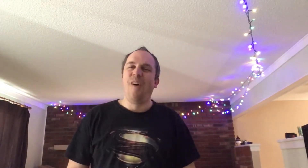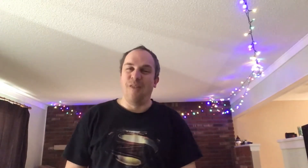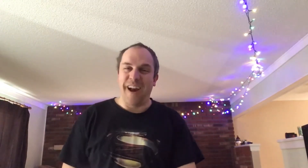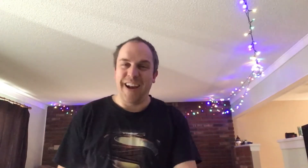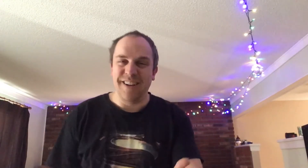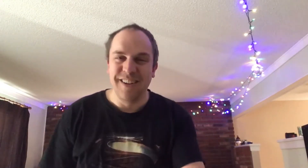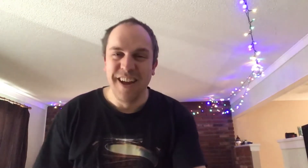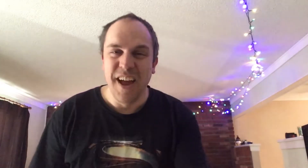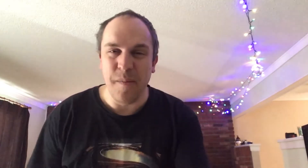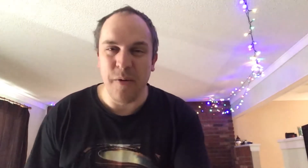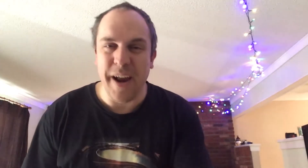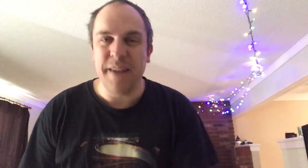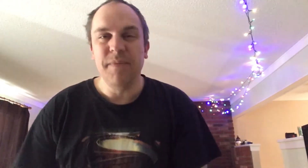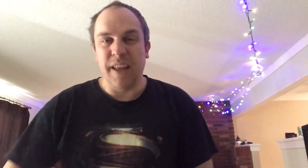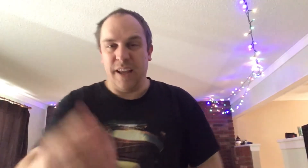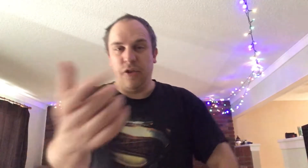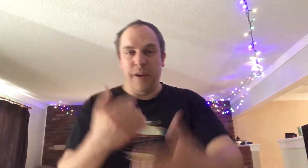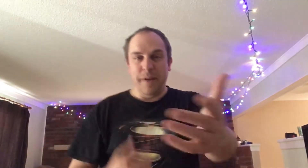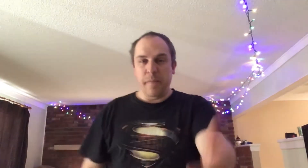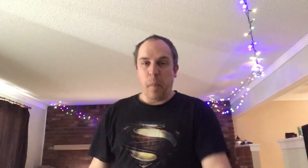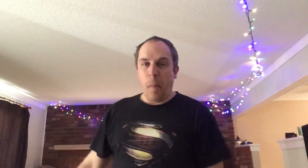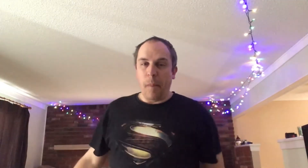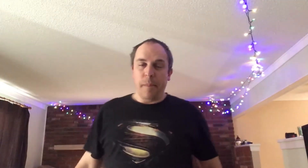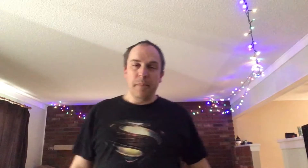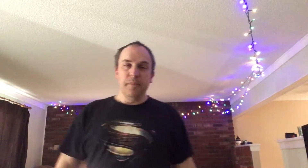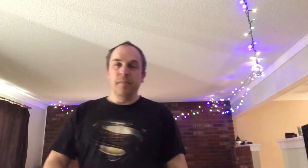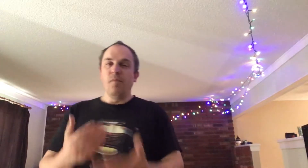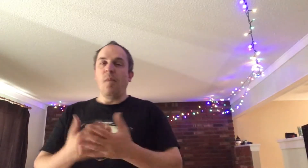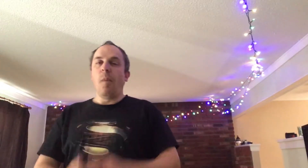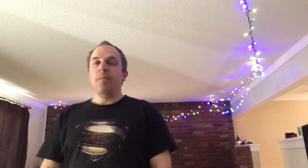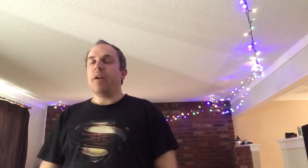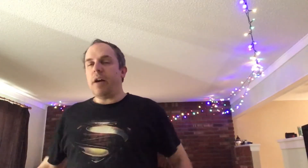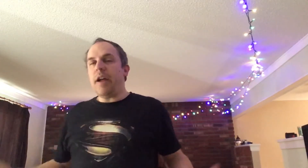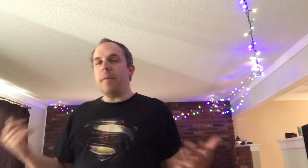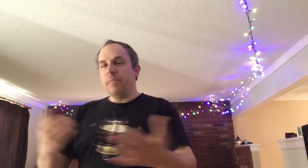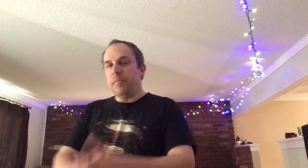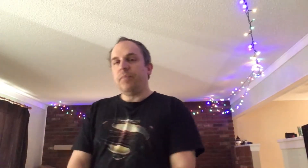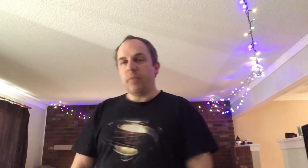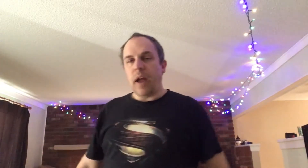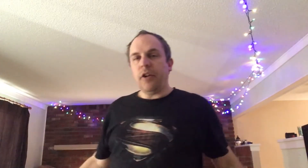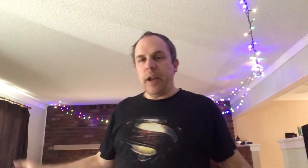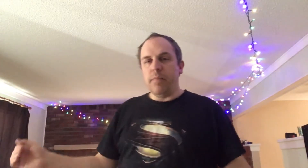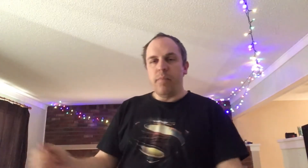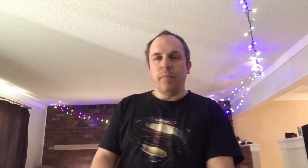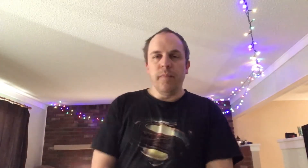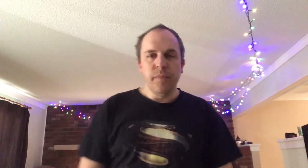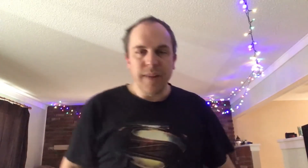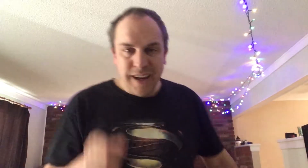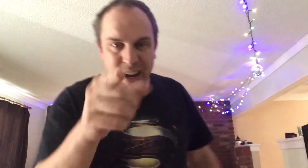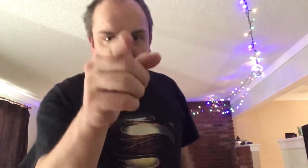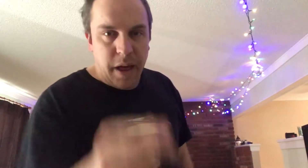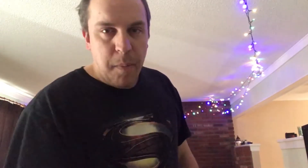right am i right like agreement like oh yeah i agree i connect with that